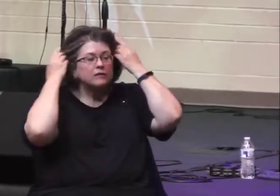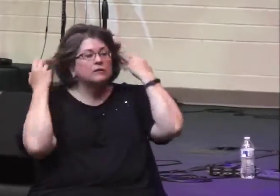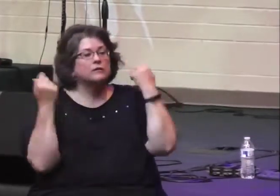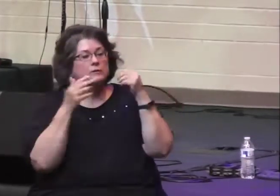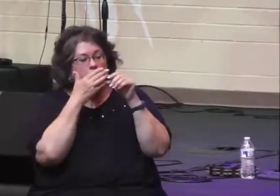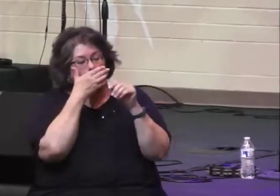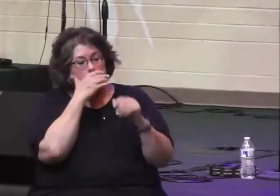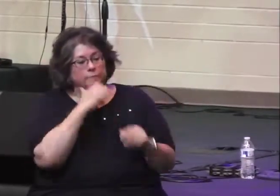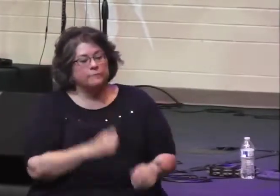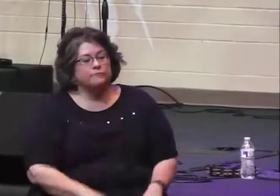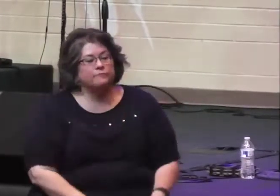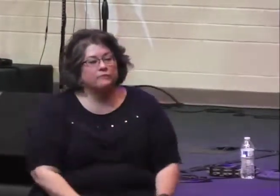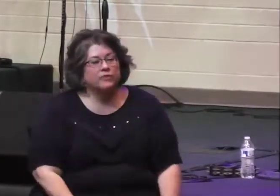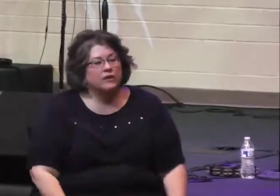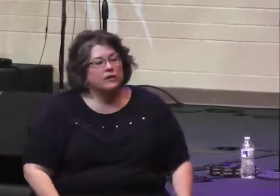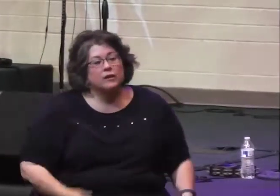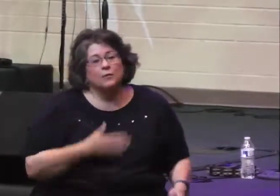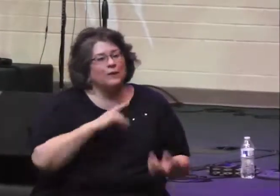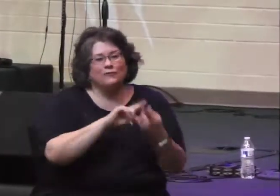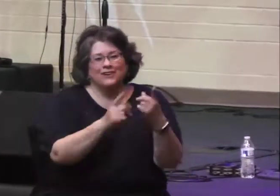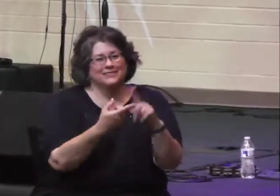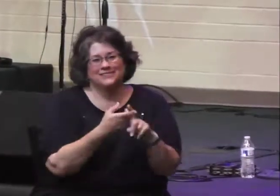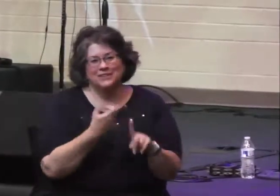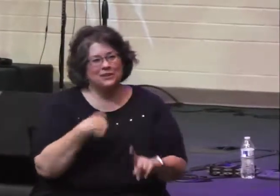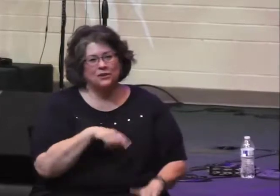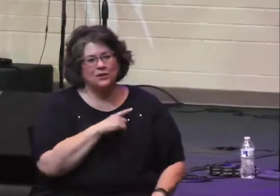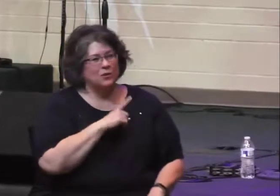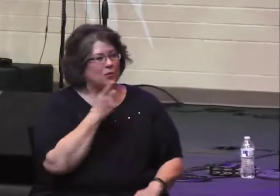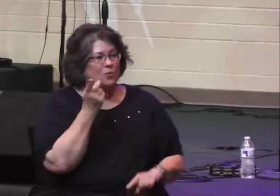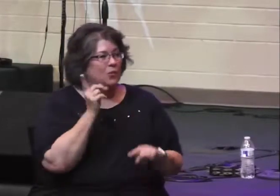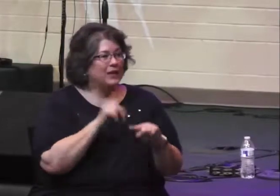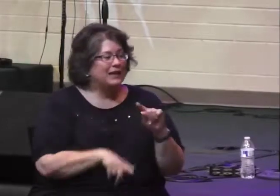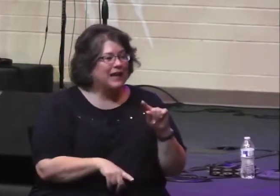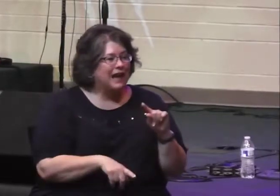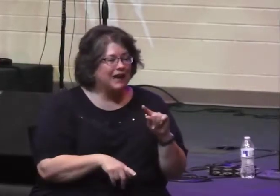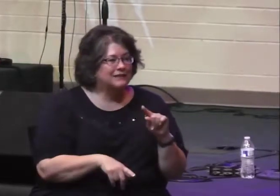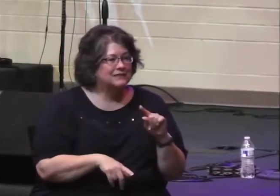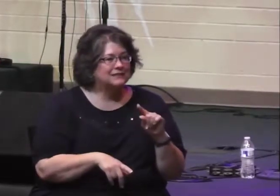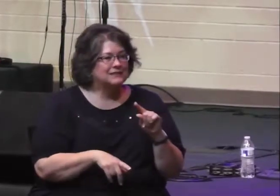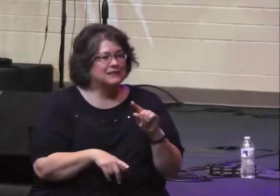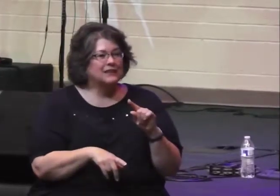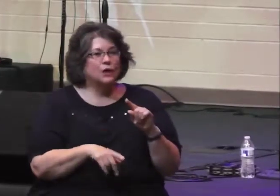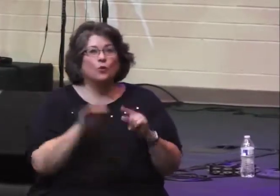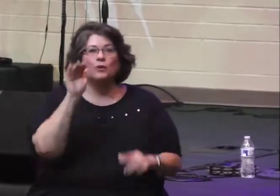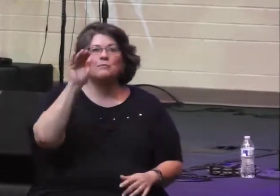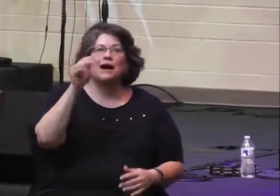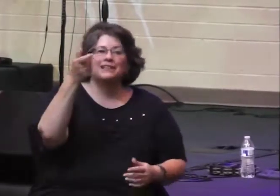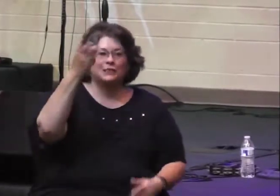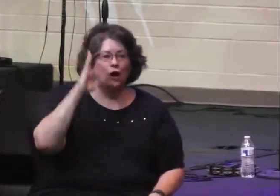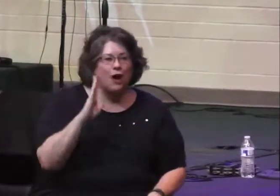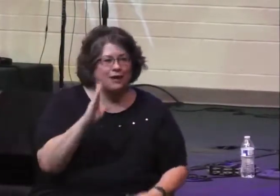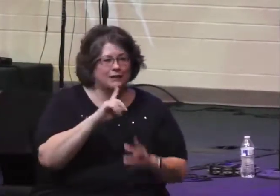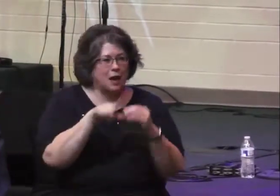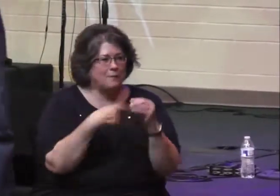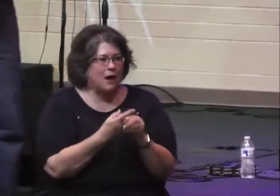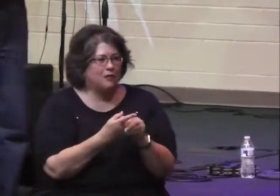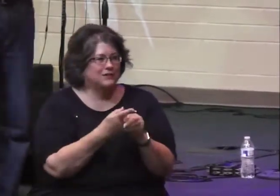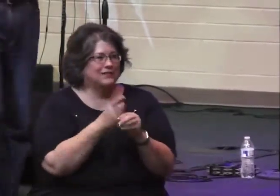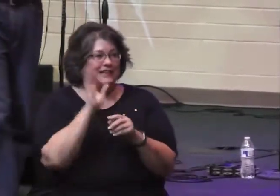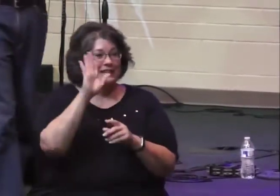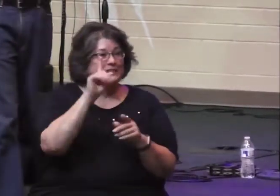Friends, we can't appeal to the promises of God if we don't know what they are.